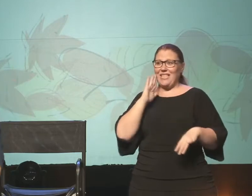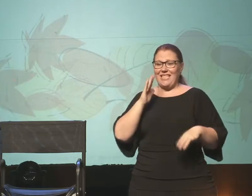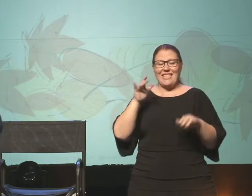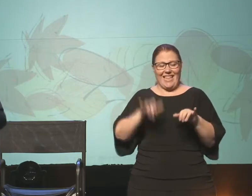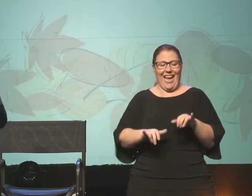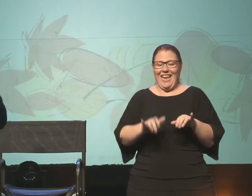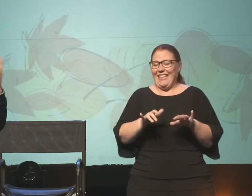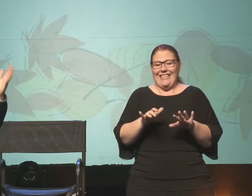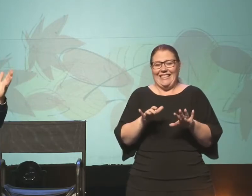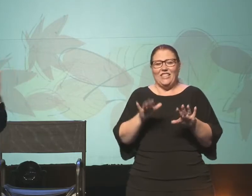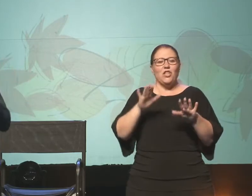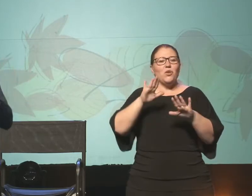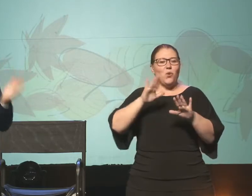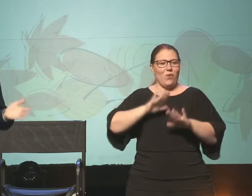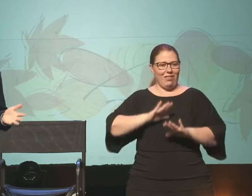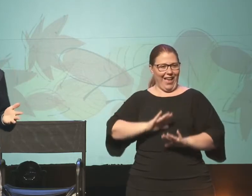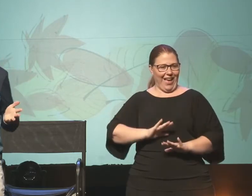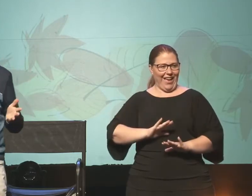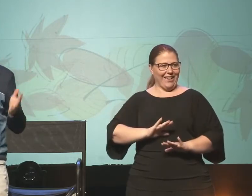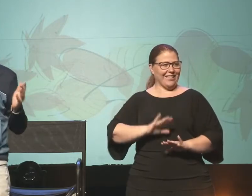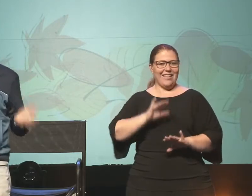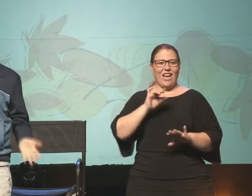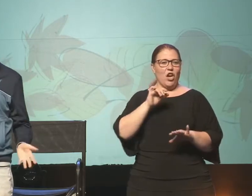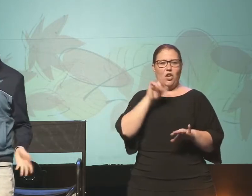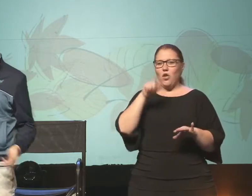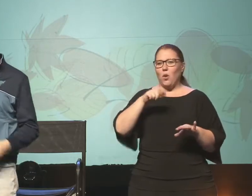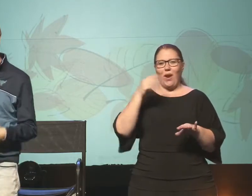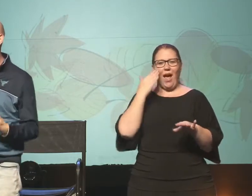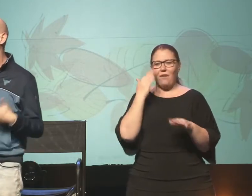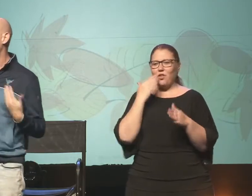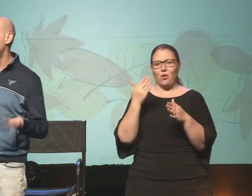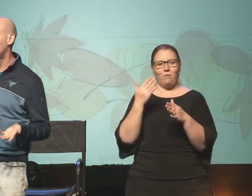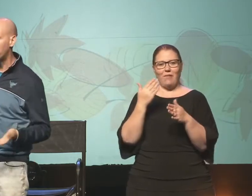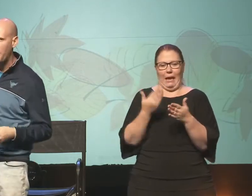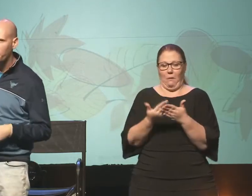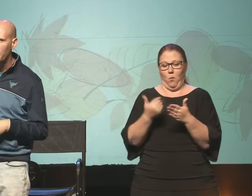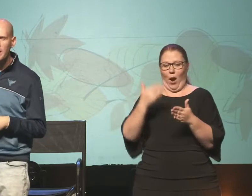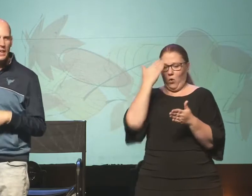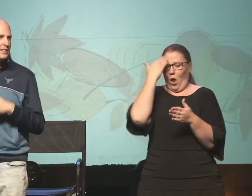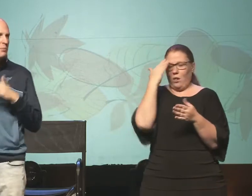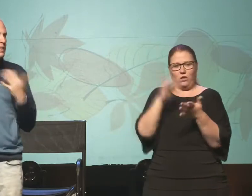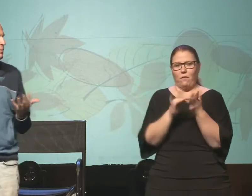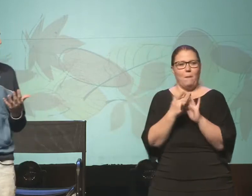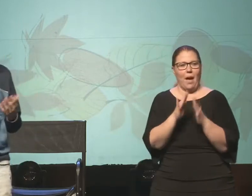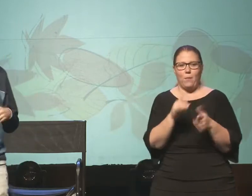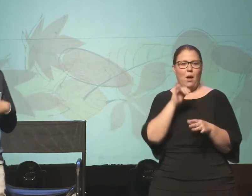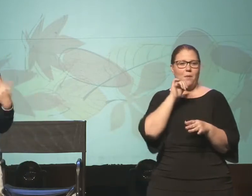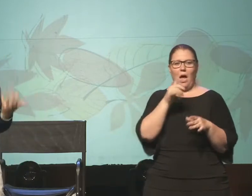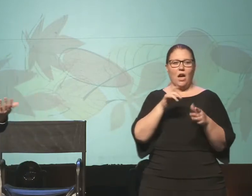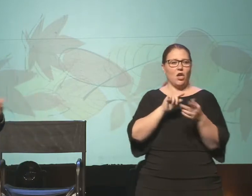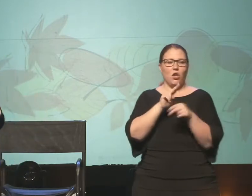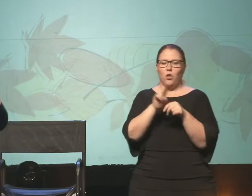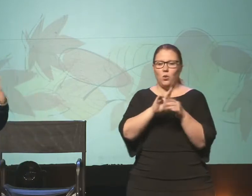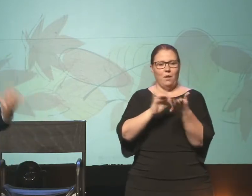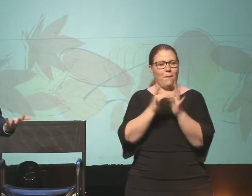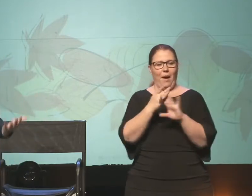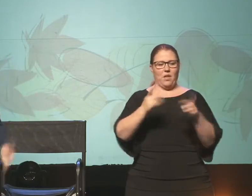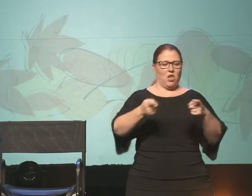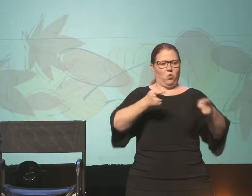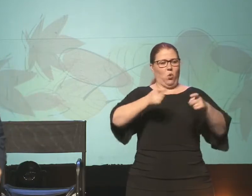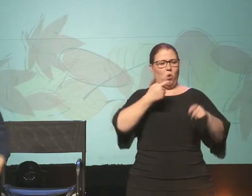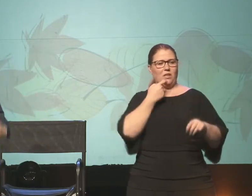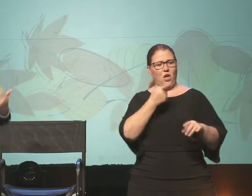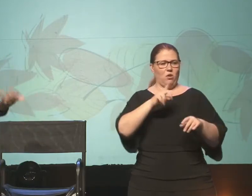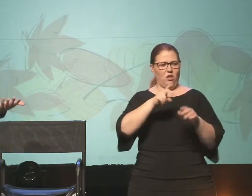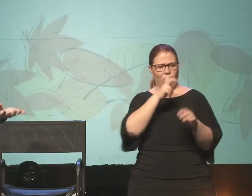relax. No prerequisite knowledge around the Bible here. I promise not to use the Bible to manipulate you, to control you, to tell you how to live